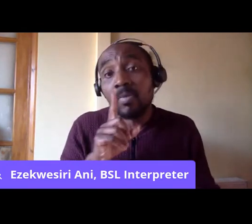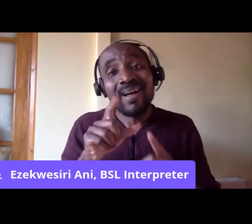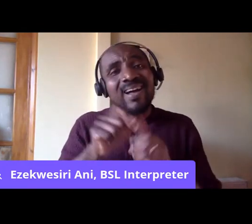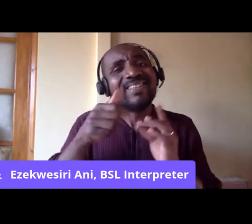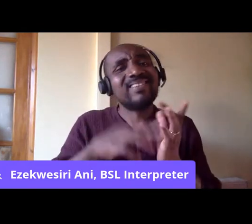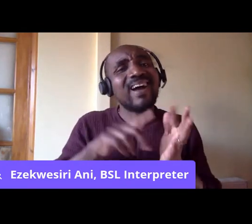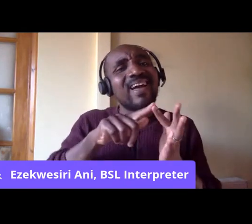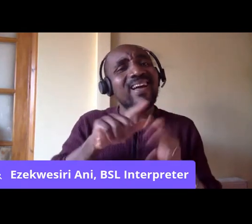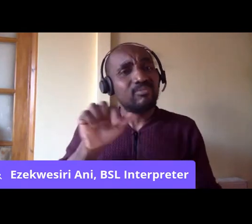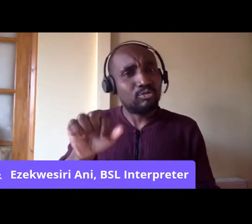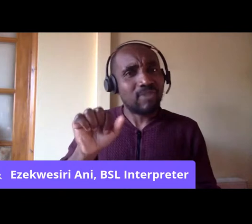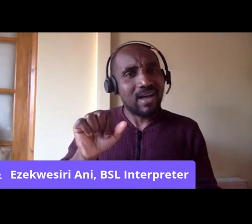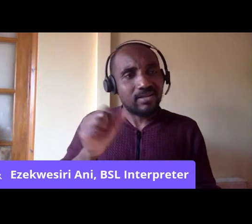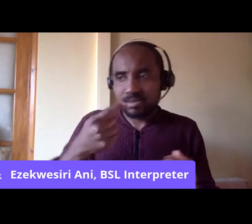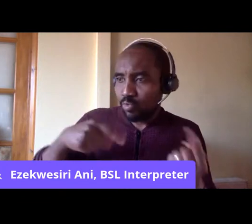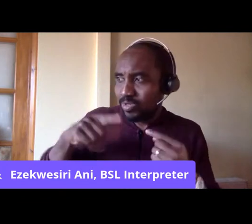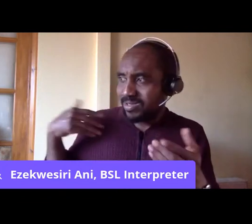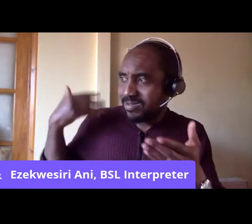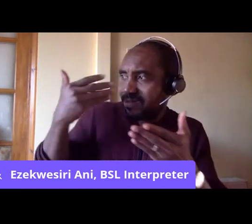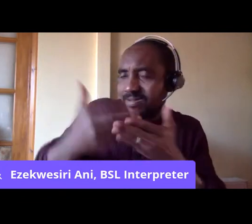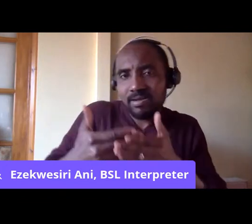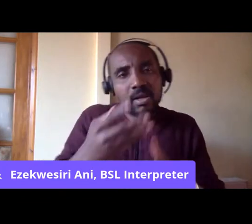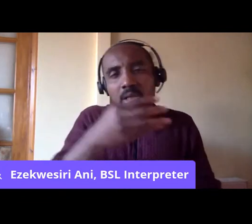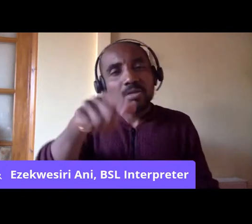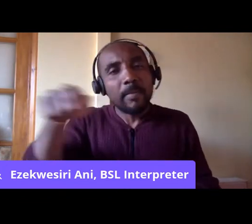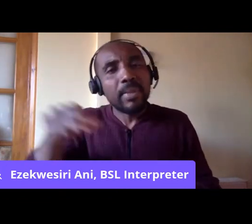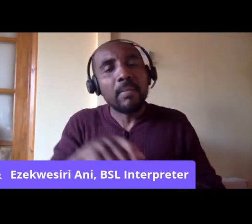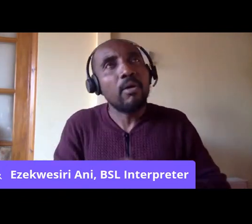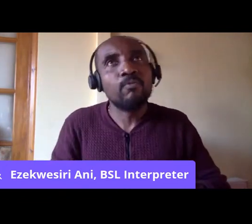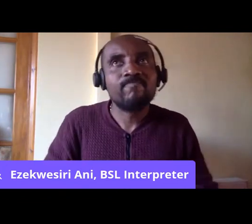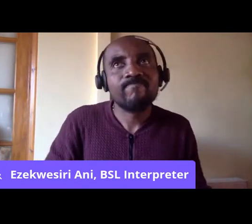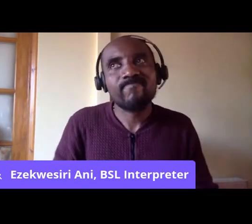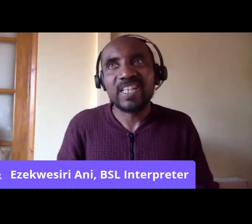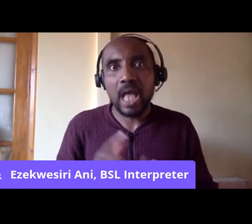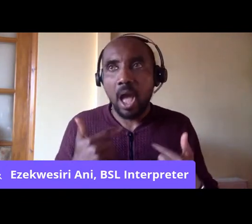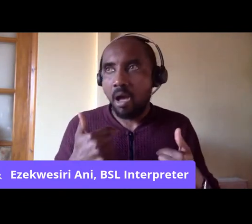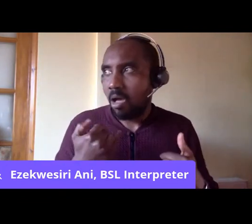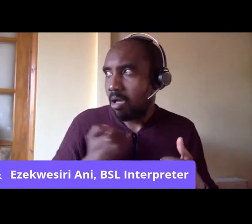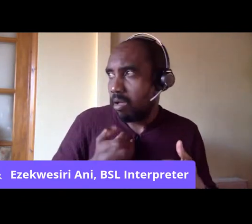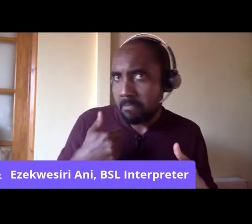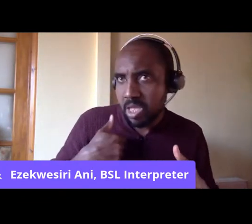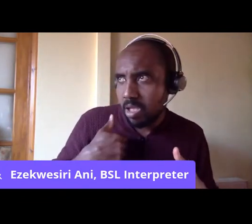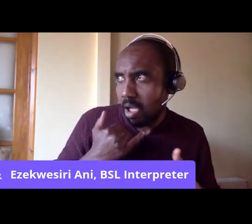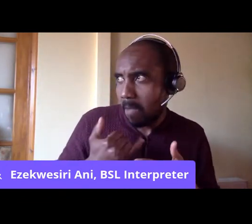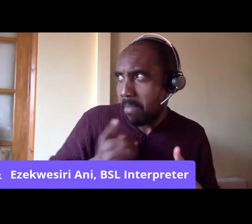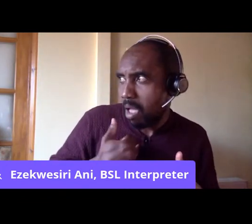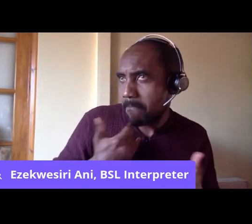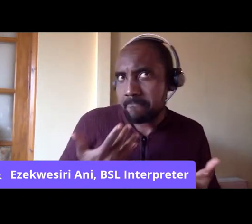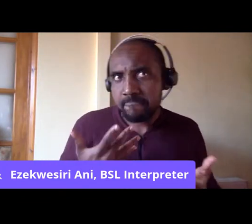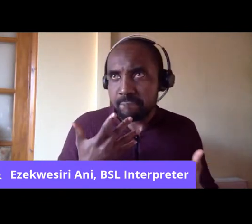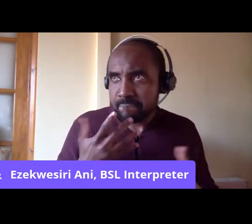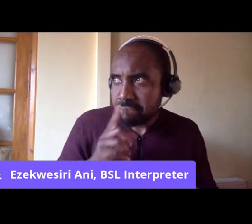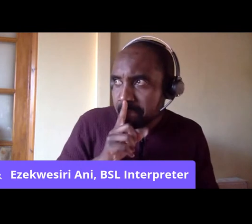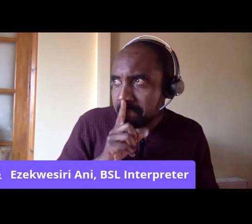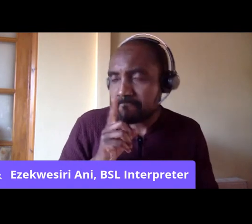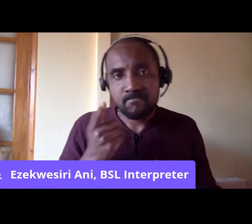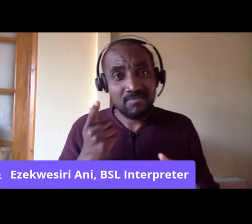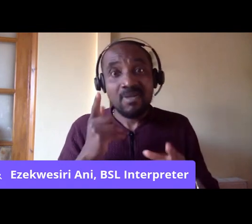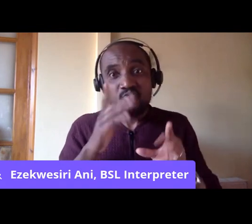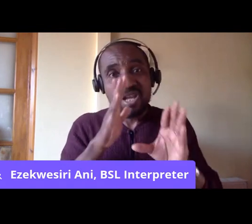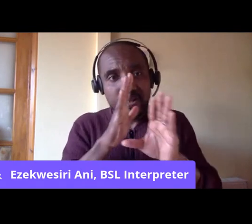fact that nobody wants to admit that they were implicated in, you know, the collusion